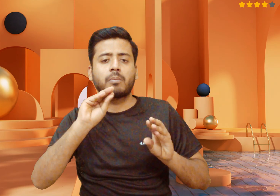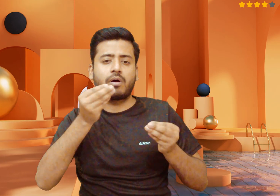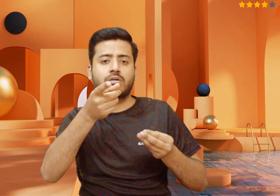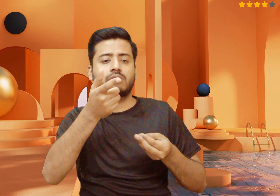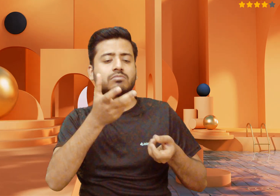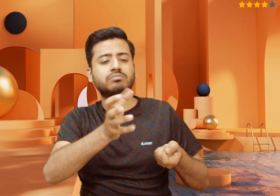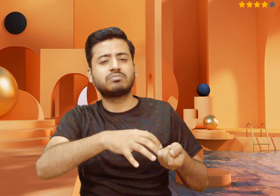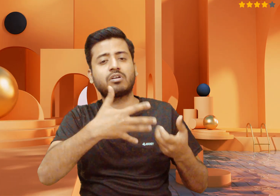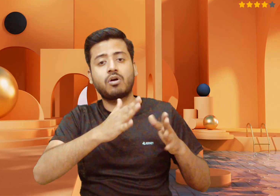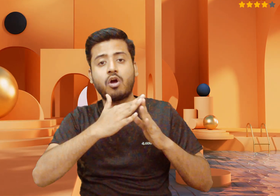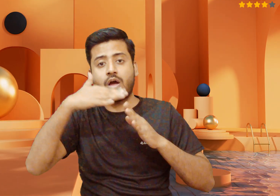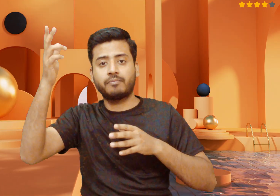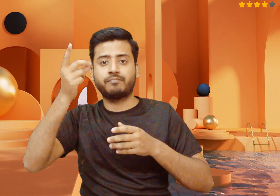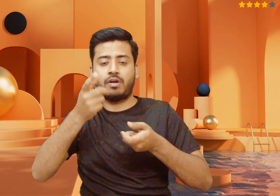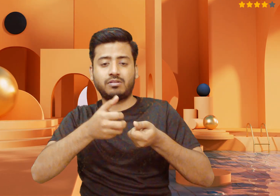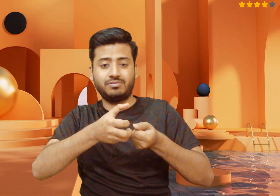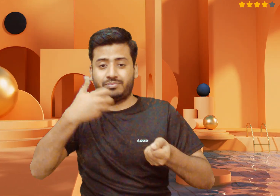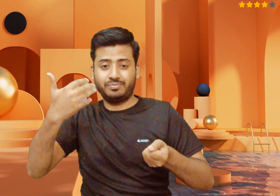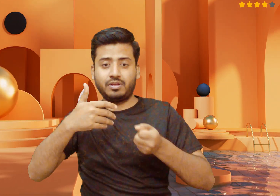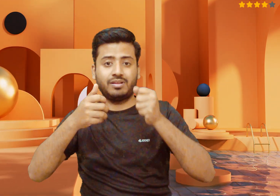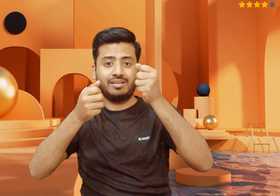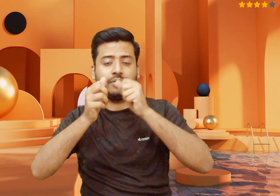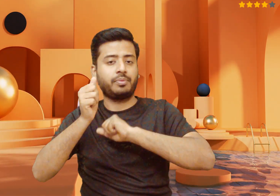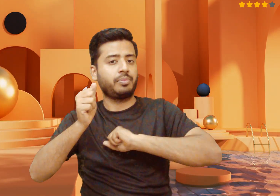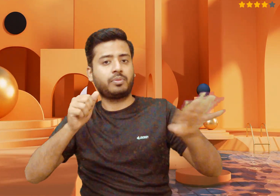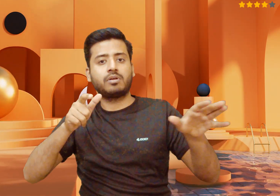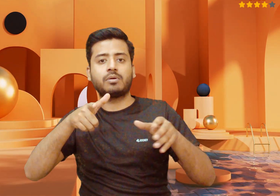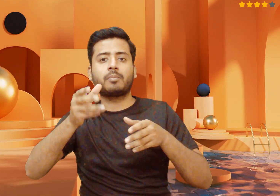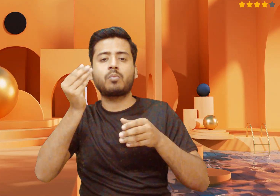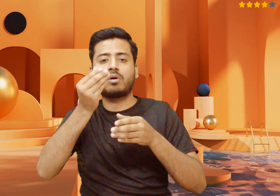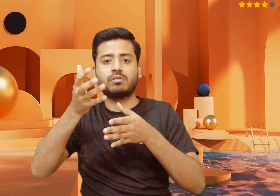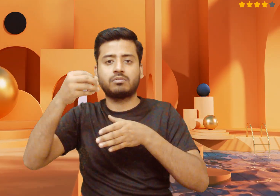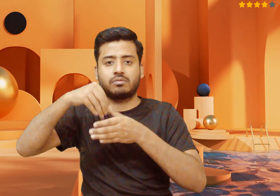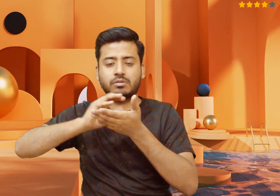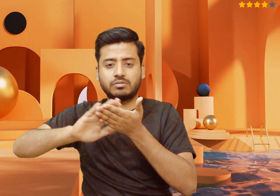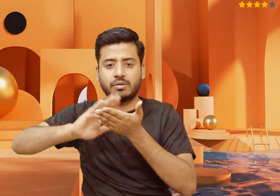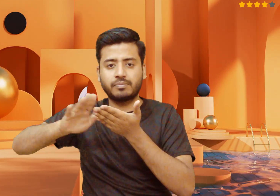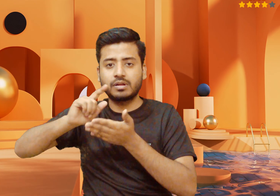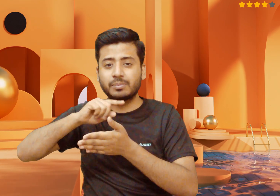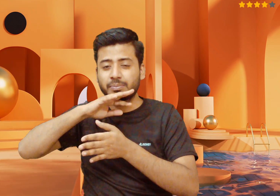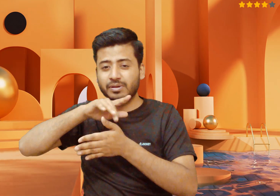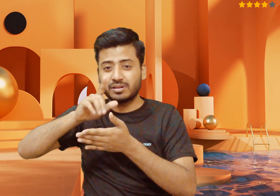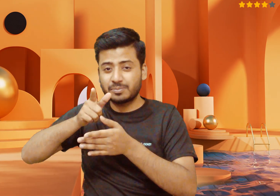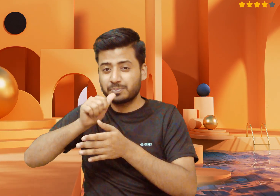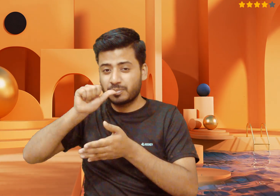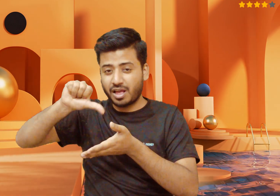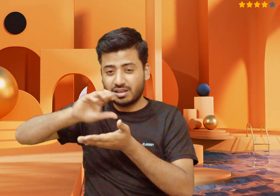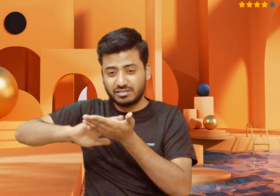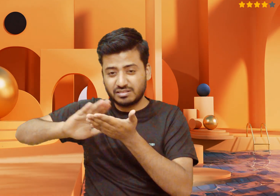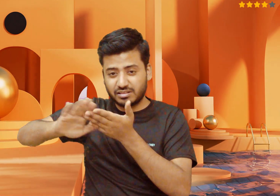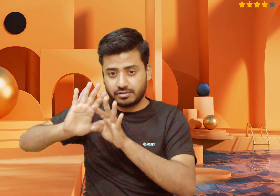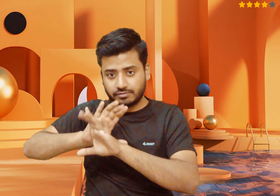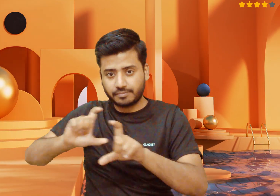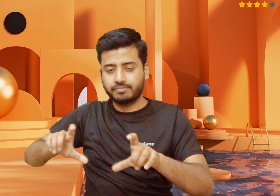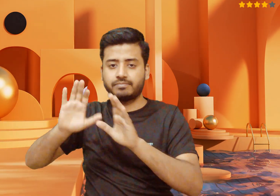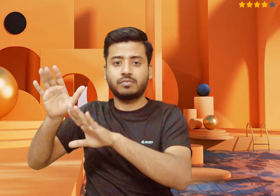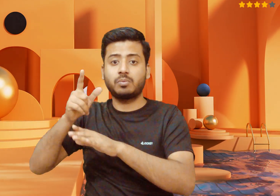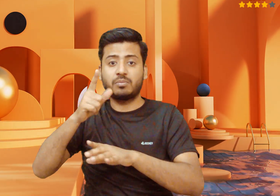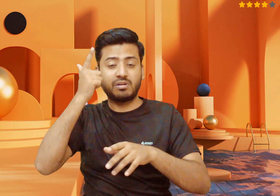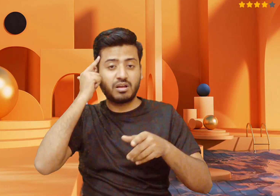ecosystems. Human health impacts. Toxic chemicals. The production and disposal of plastic bags release toxic